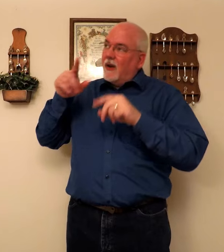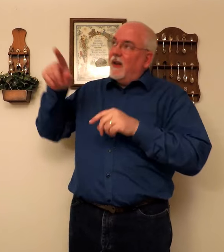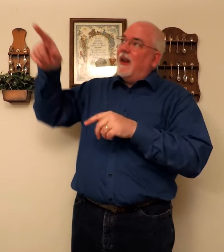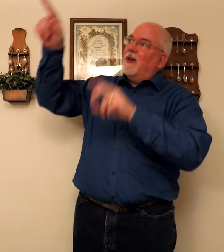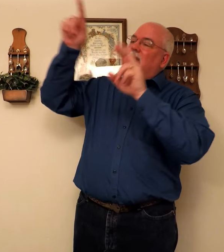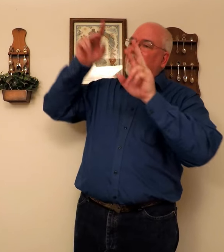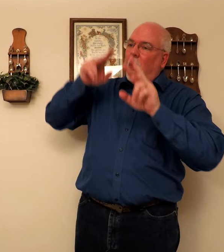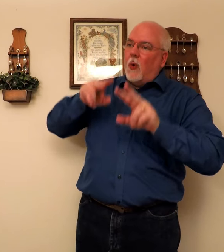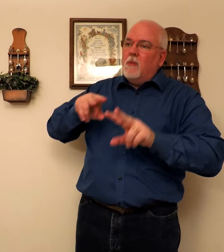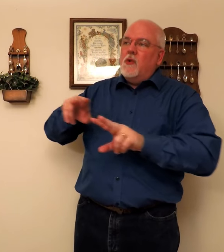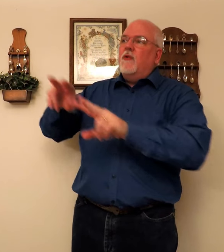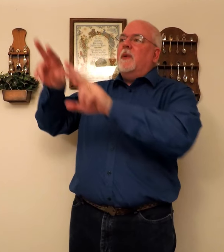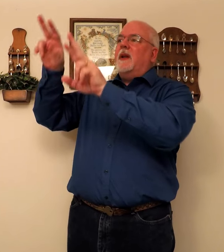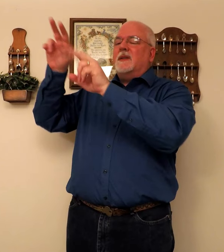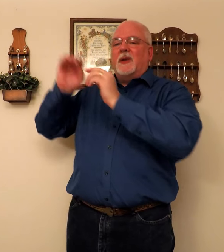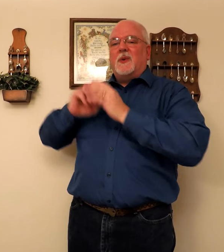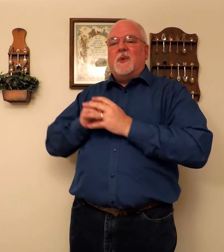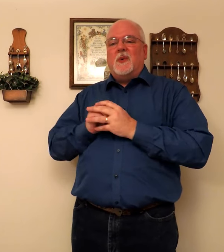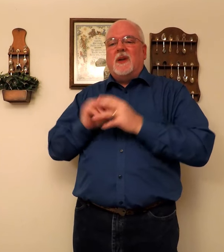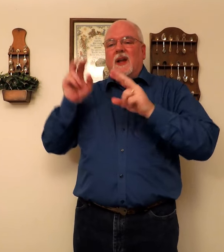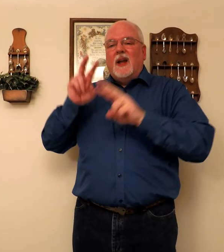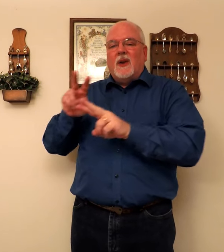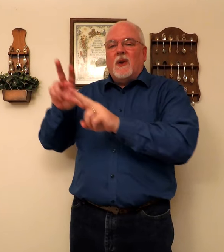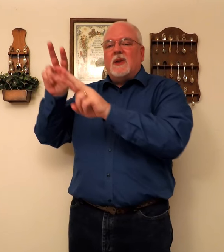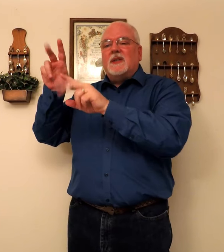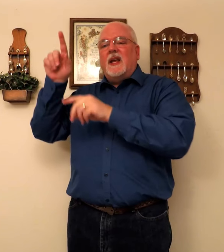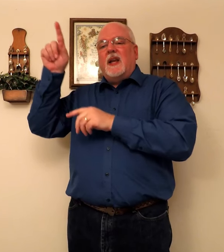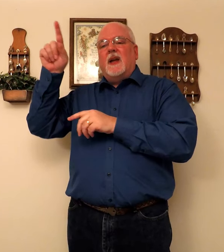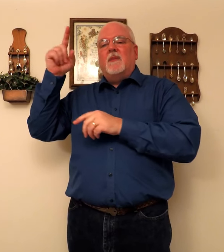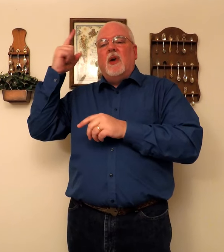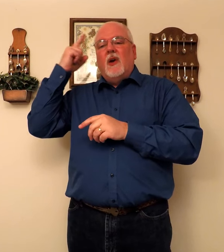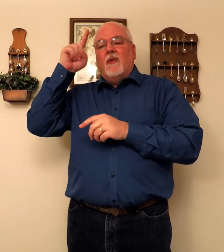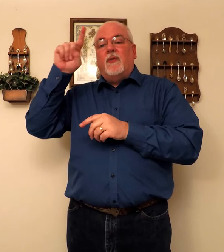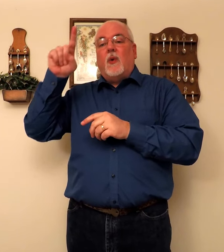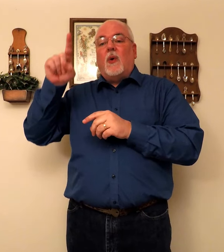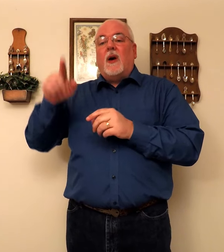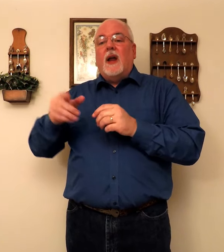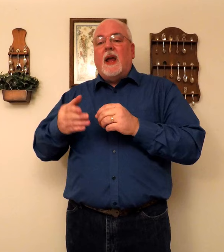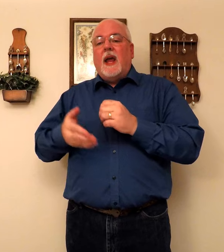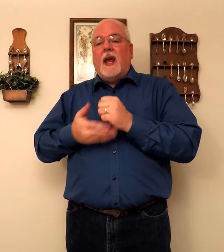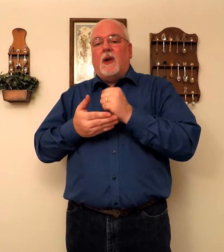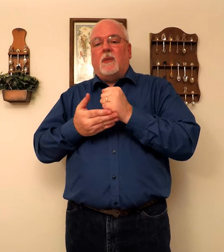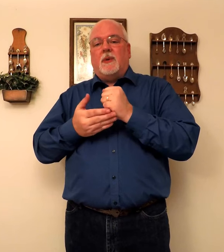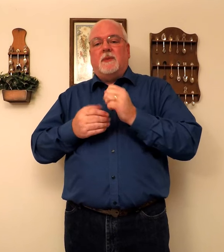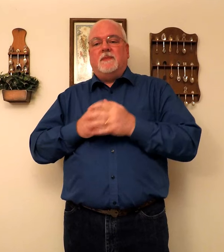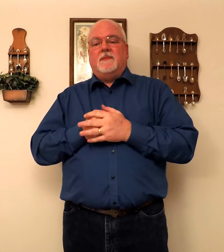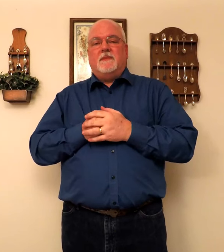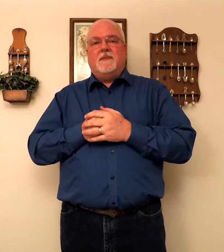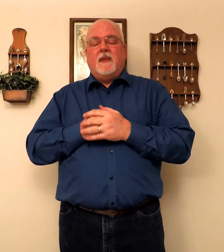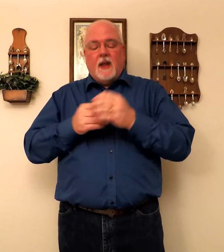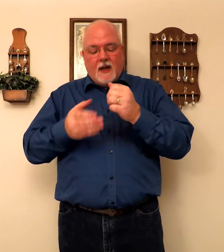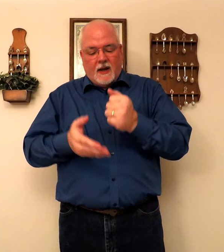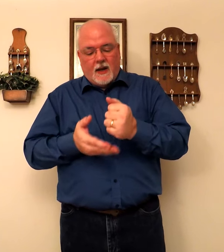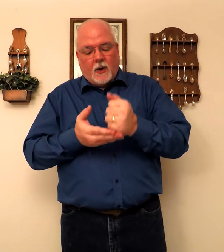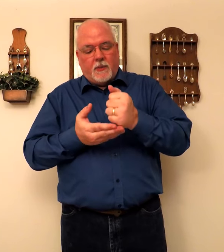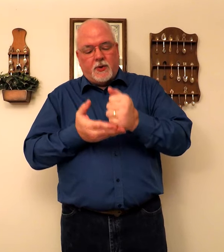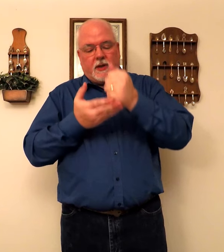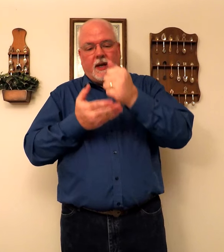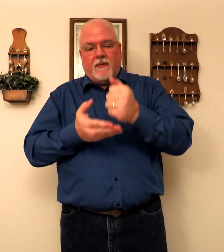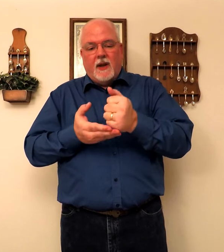The whole movement. Is the two. Looks to him. For. Help. The help. just kind of.